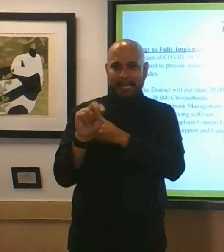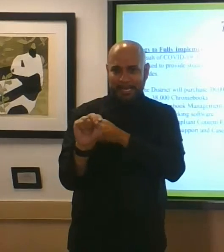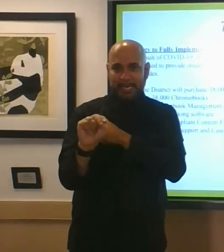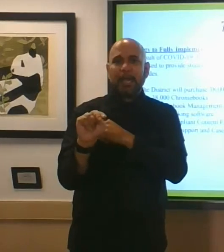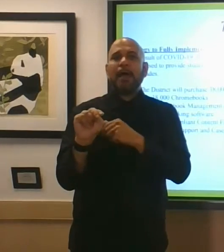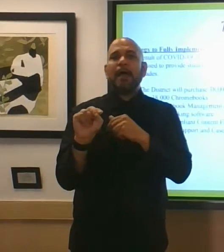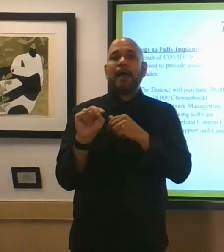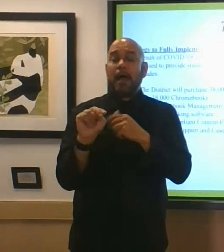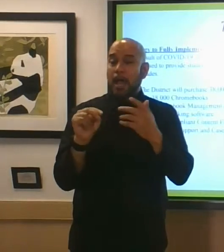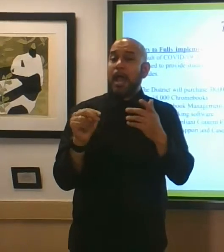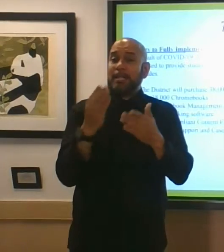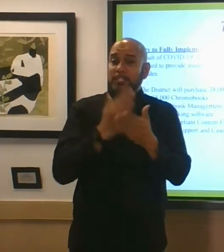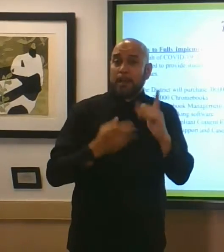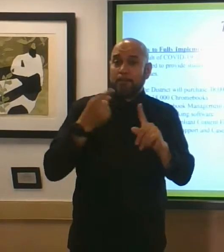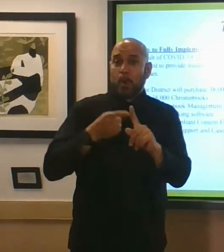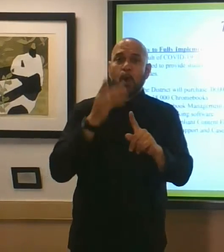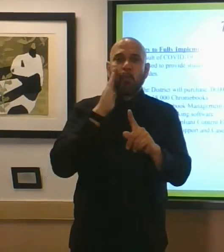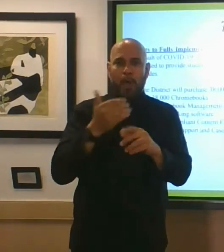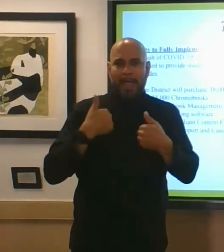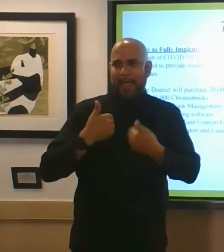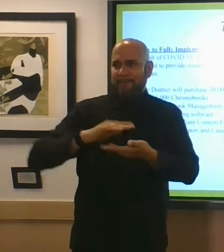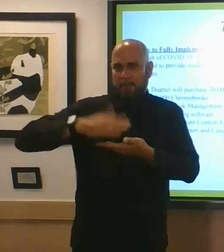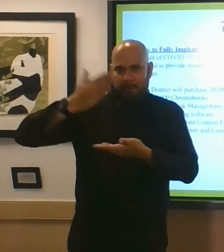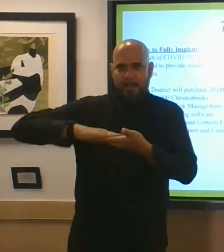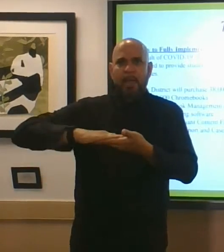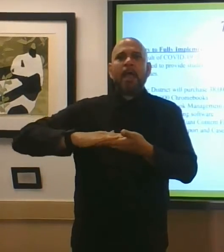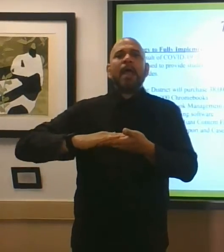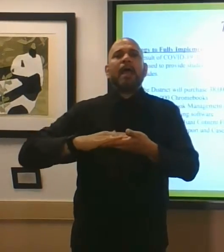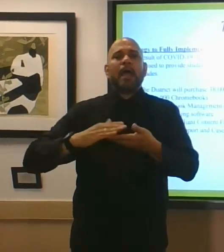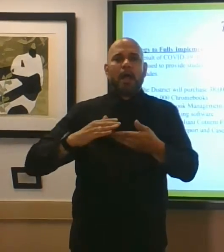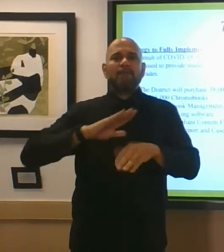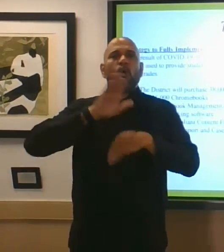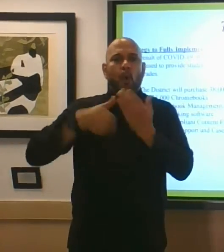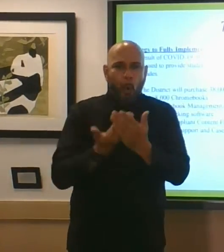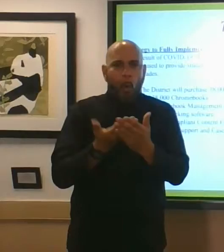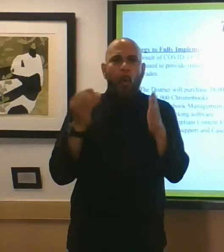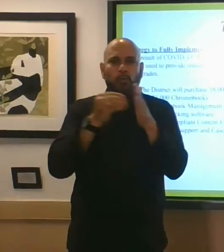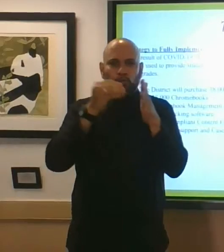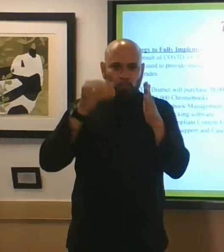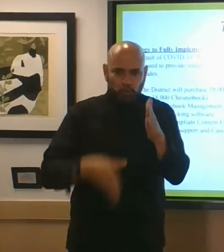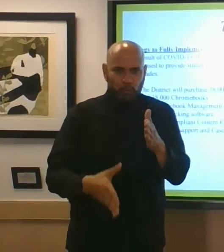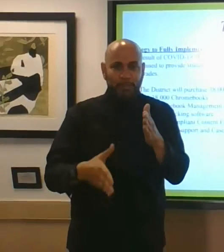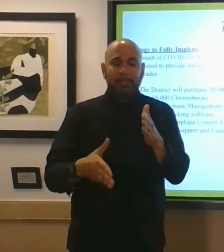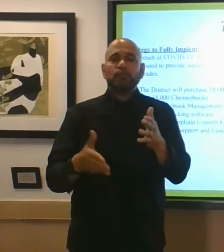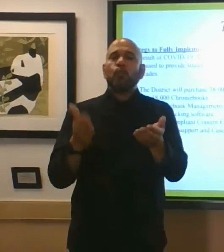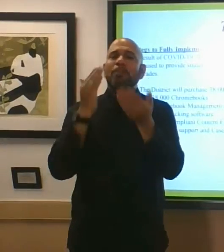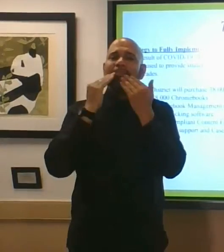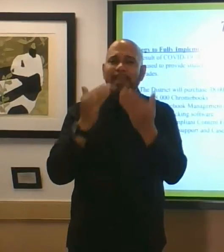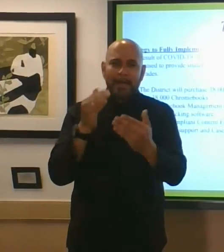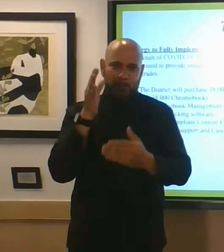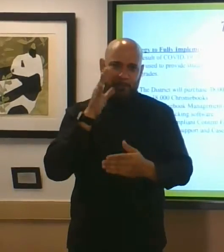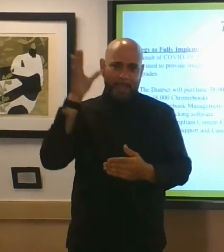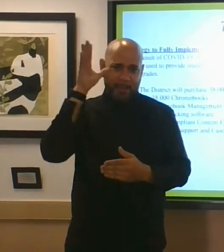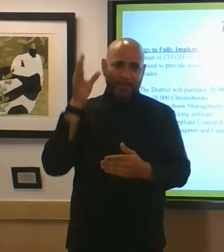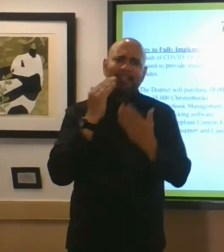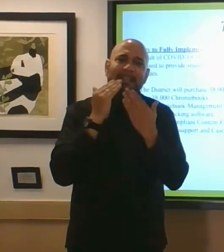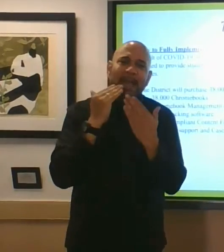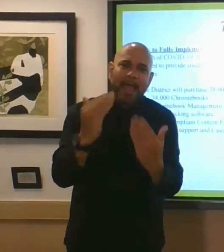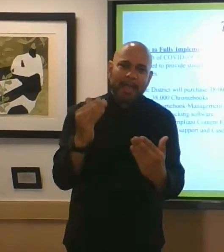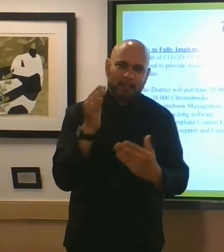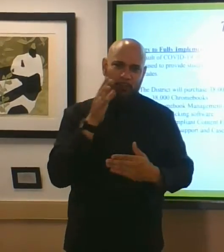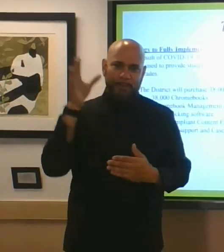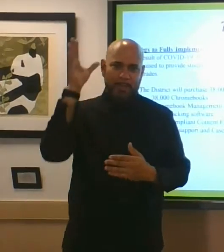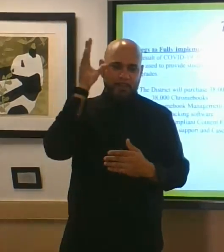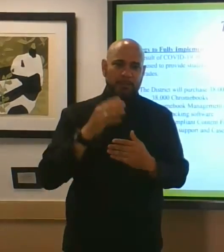point sooner than later get devices in the hands of all of our students and so thank you parents thank you parents